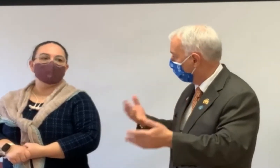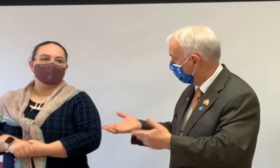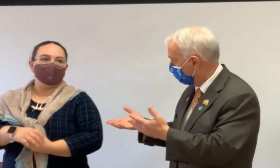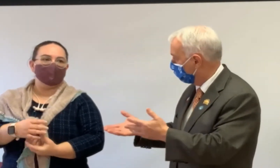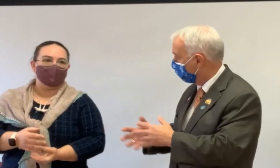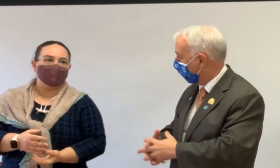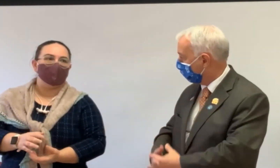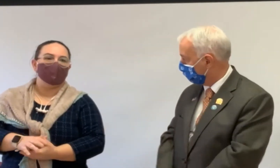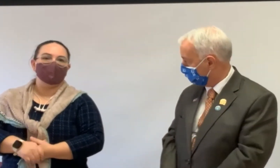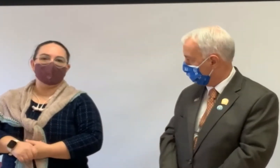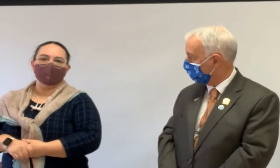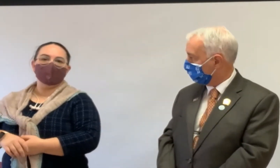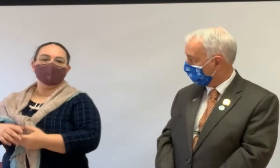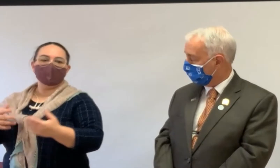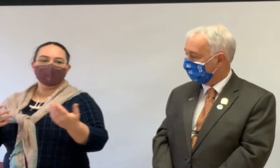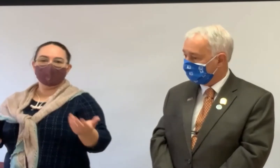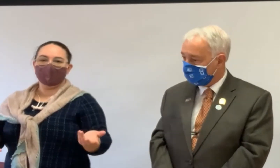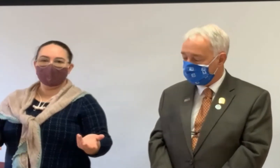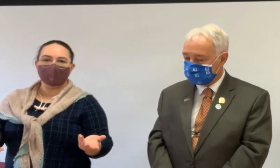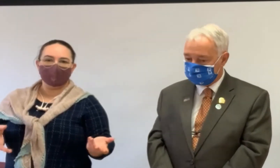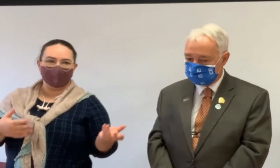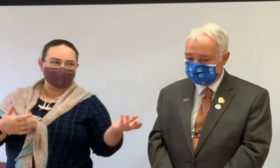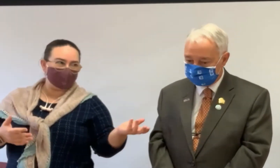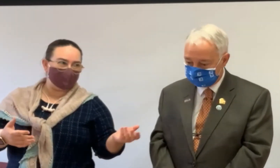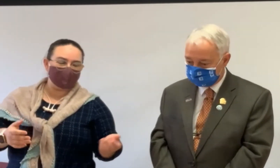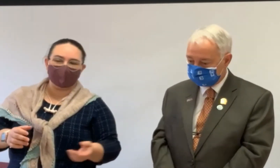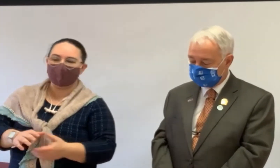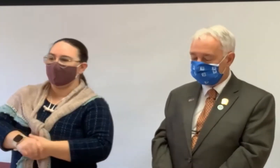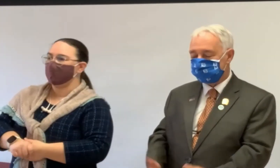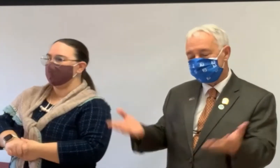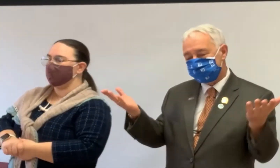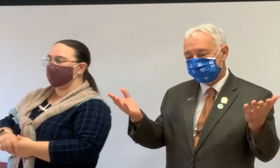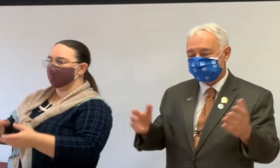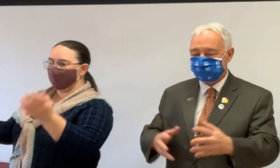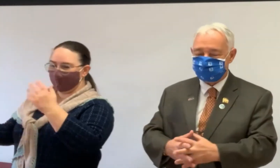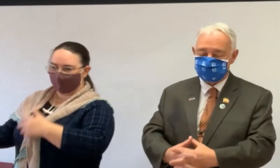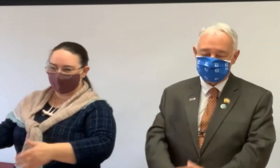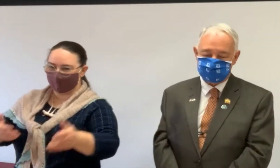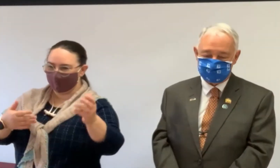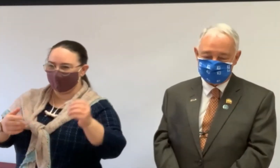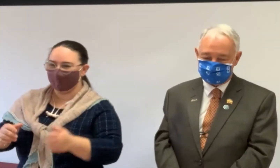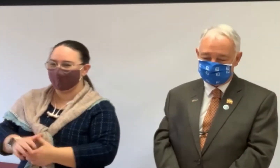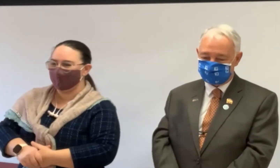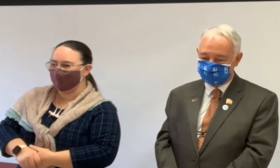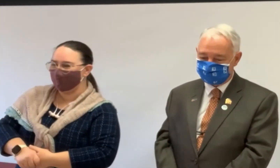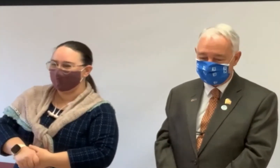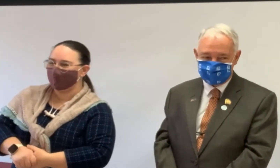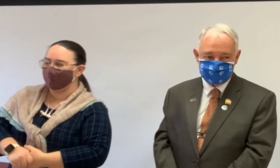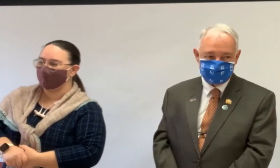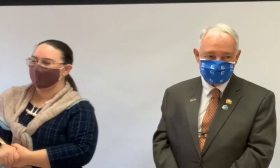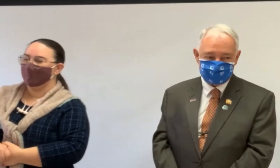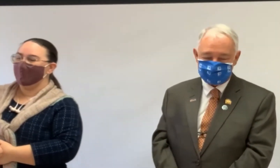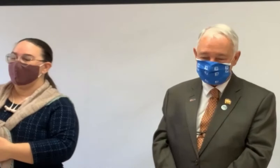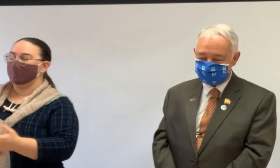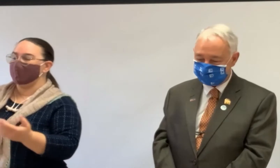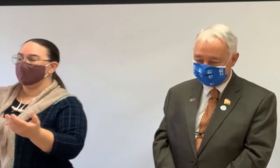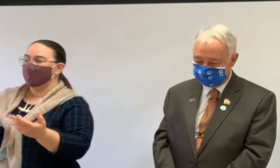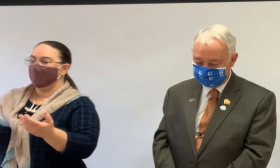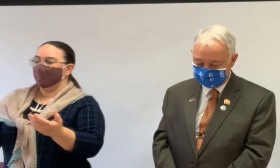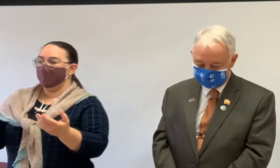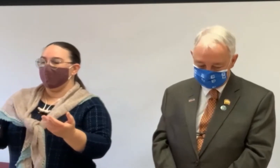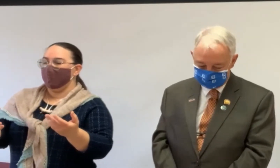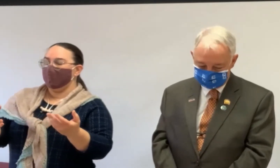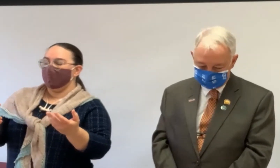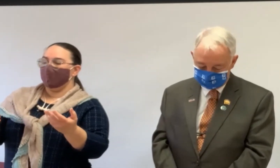reverse mortgage to do that. Exactly. So that was the very next thing I was going to talk about to, to lead from, uh, from one thing to the next is